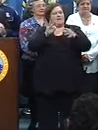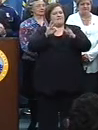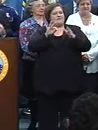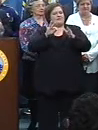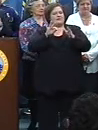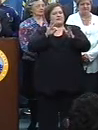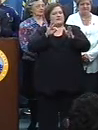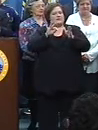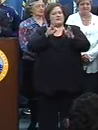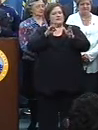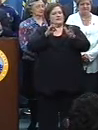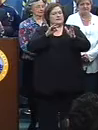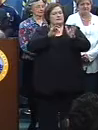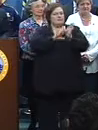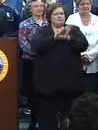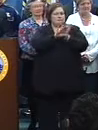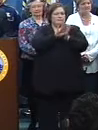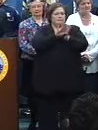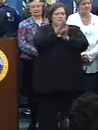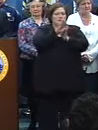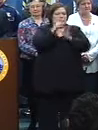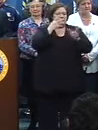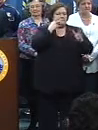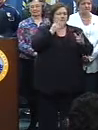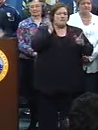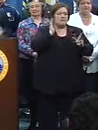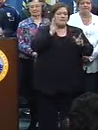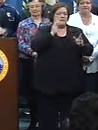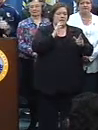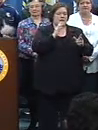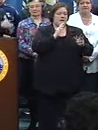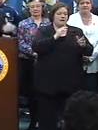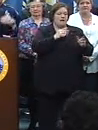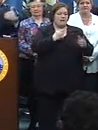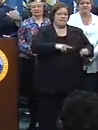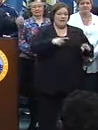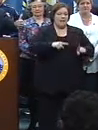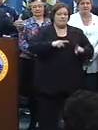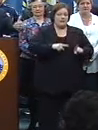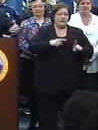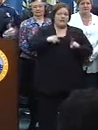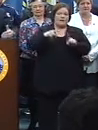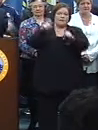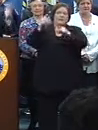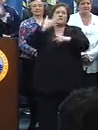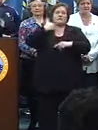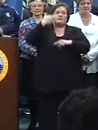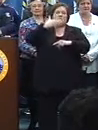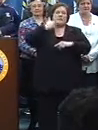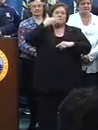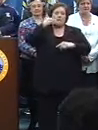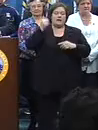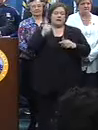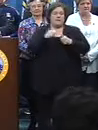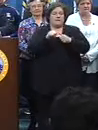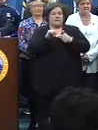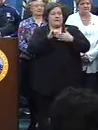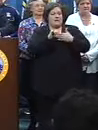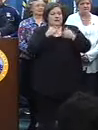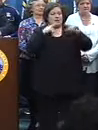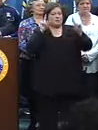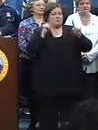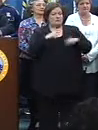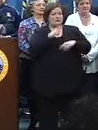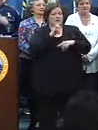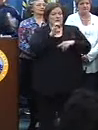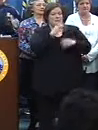from the worst that America has seen in a long time to time and time and time again, from the announcements last week of